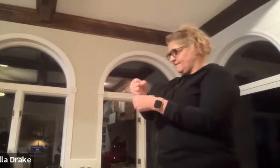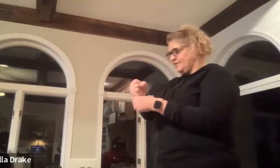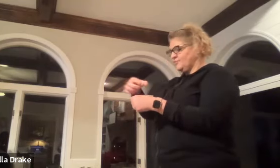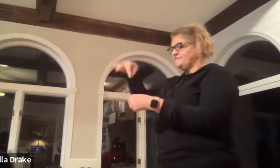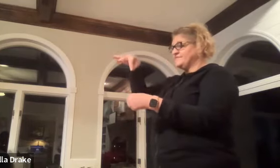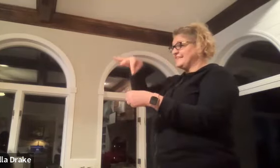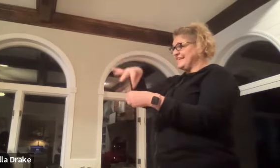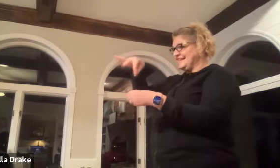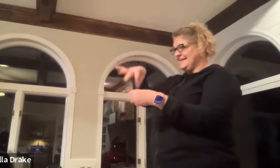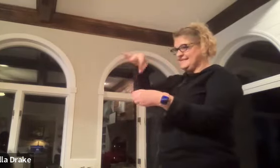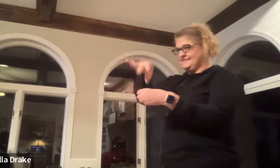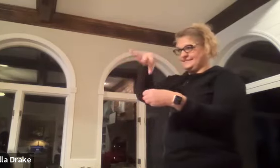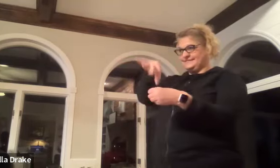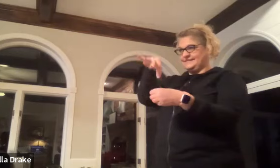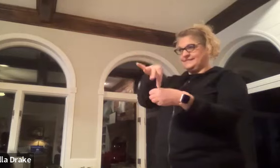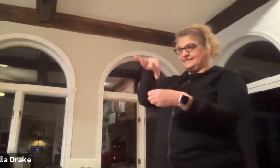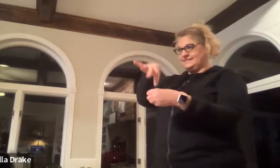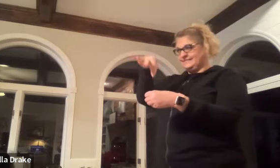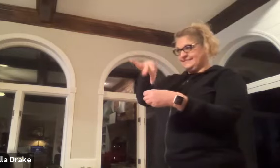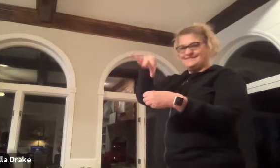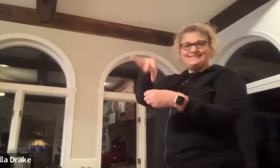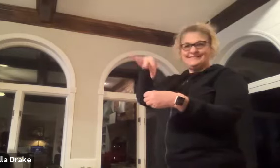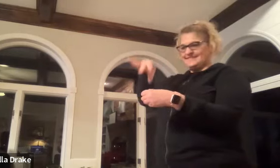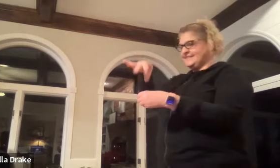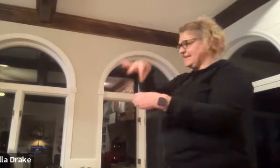you have tea she likes tea tea